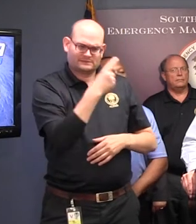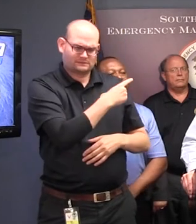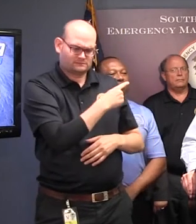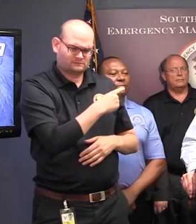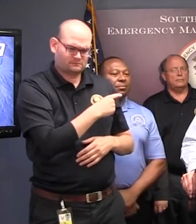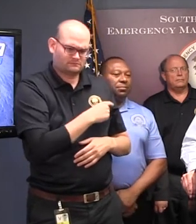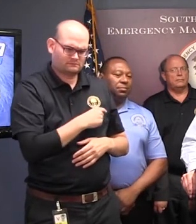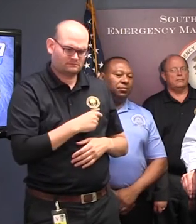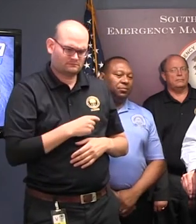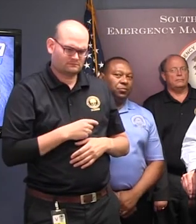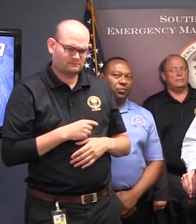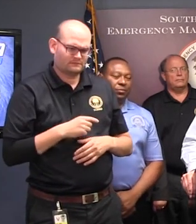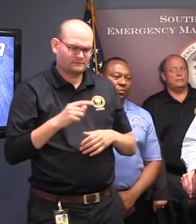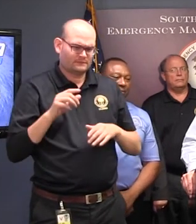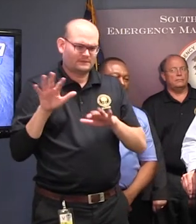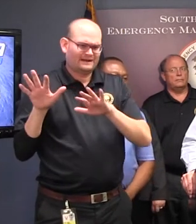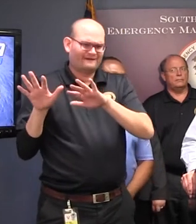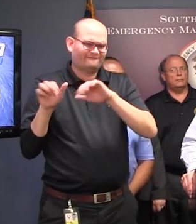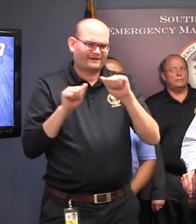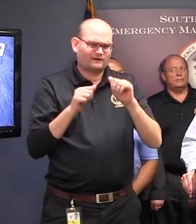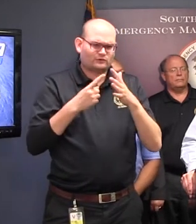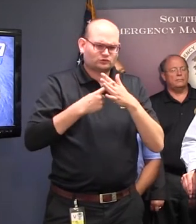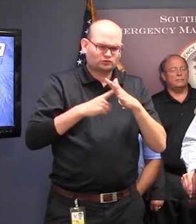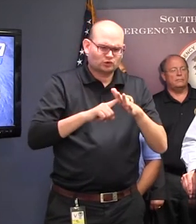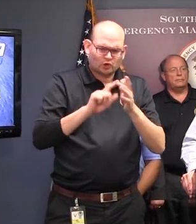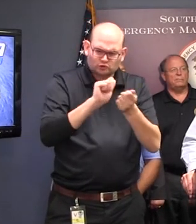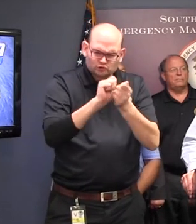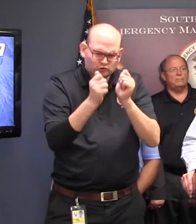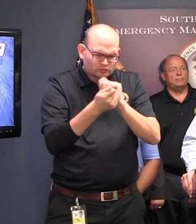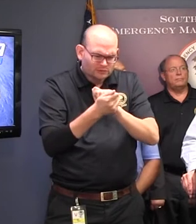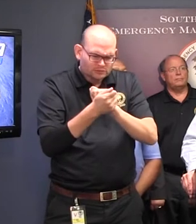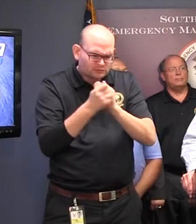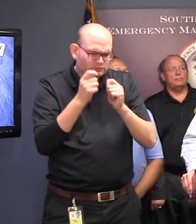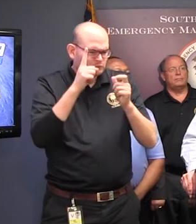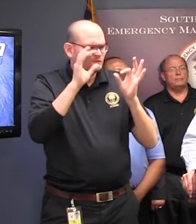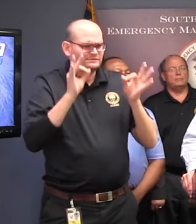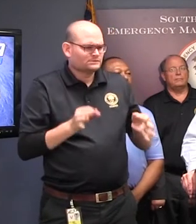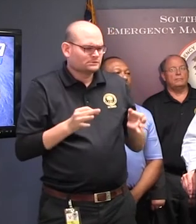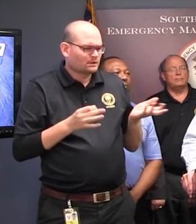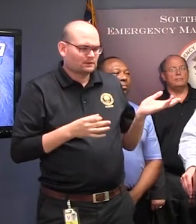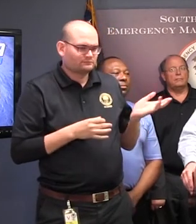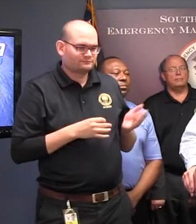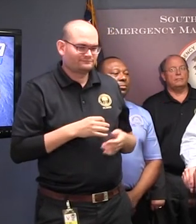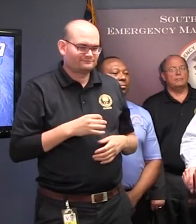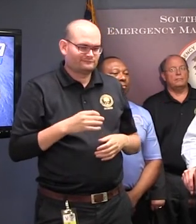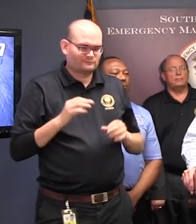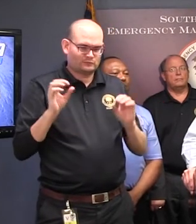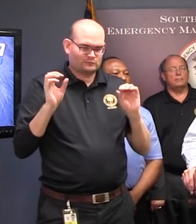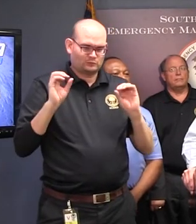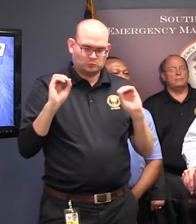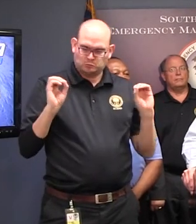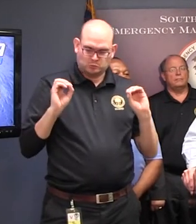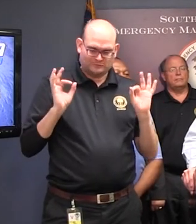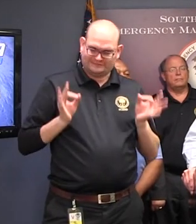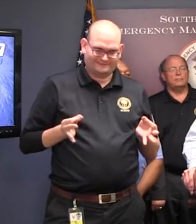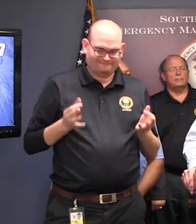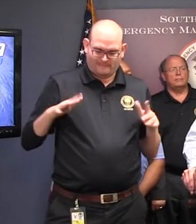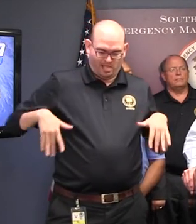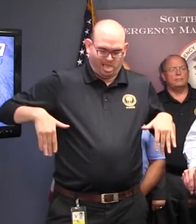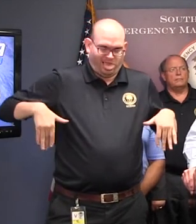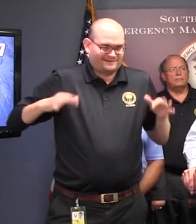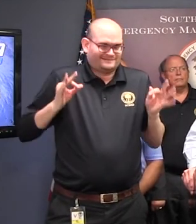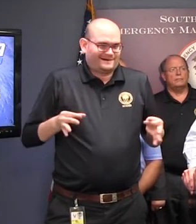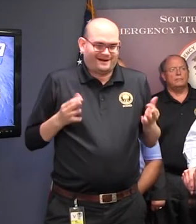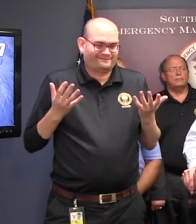evacuations, that sort of thing, start changing? Can you give us kind of a... It hadn't changed yet. But when did we start looking at the possibility